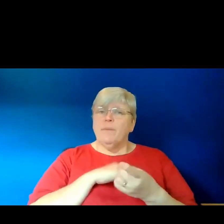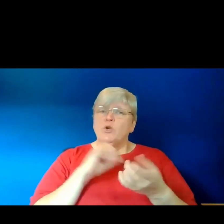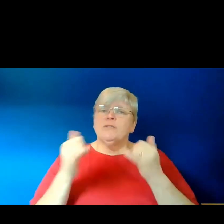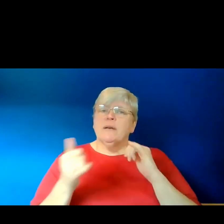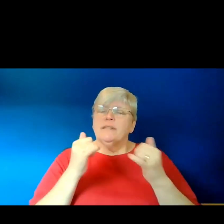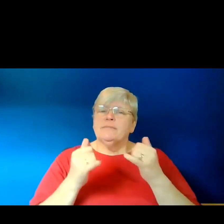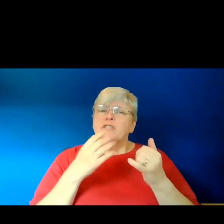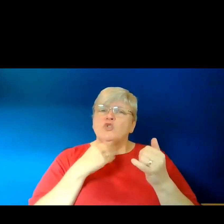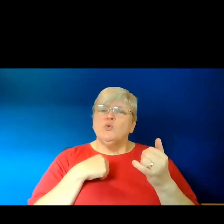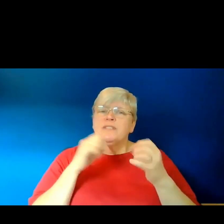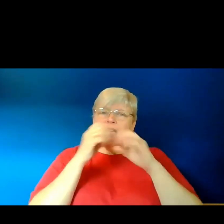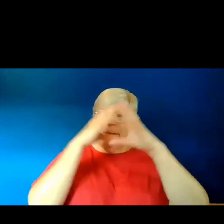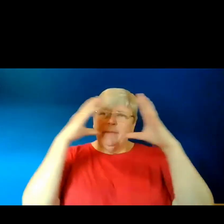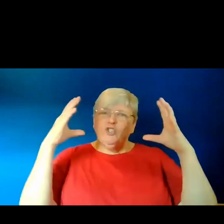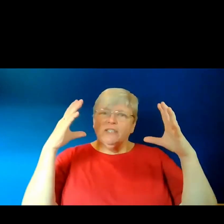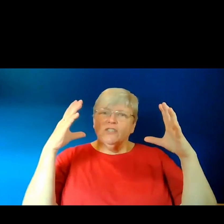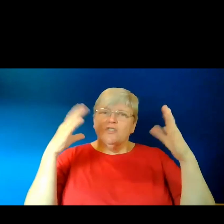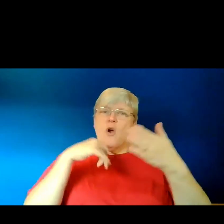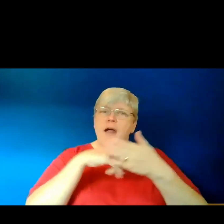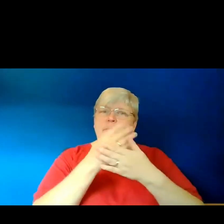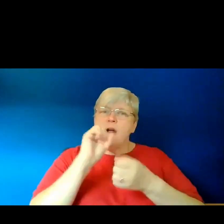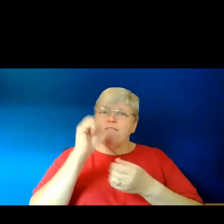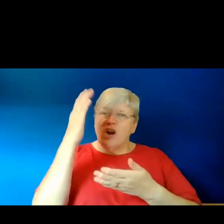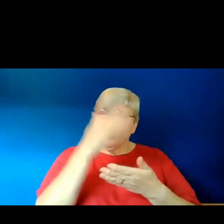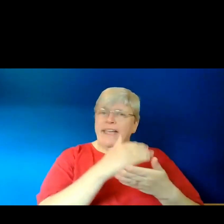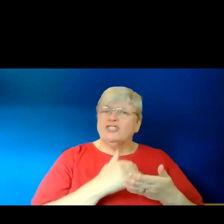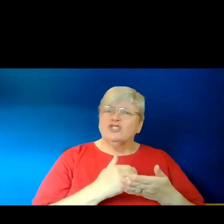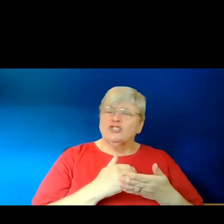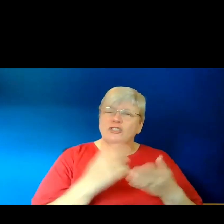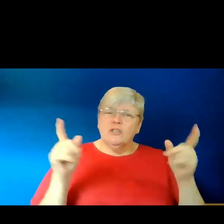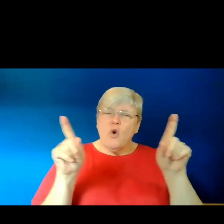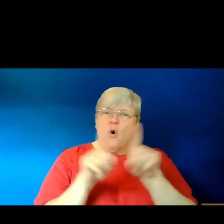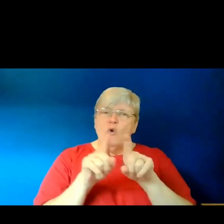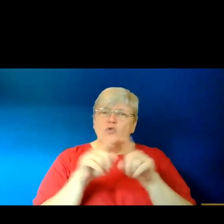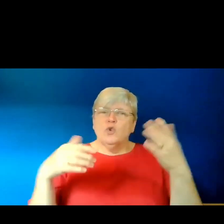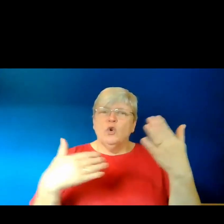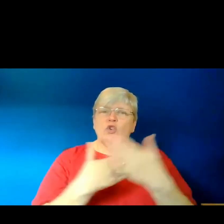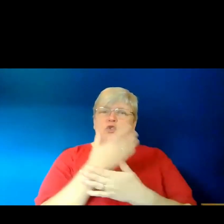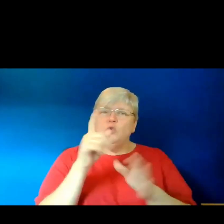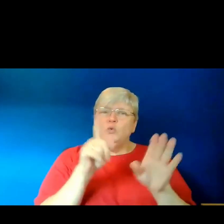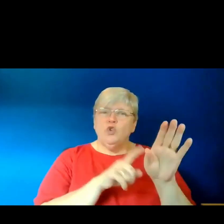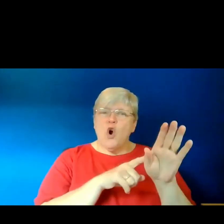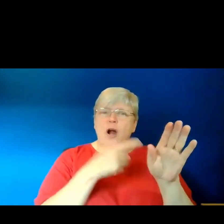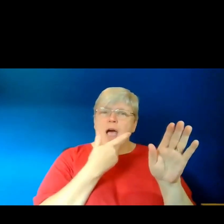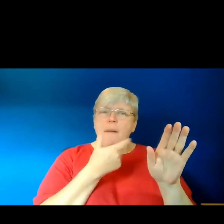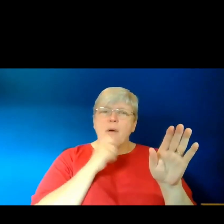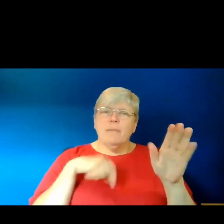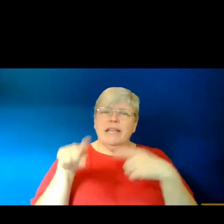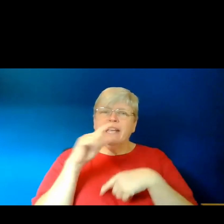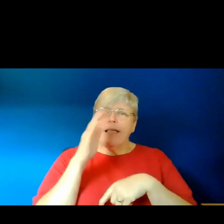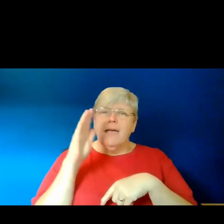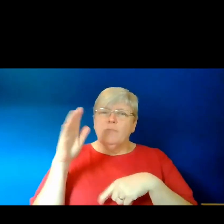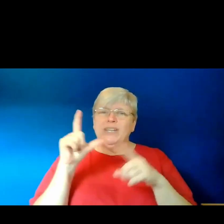images or pieces in their collections. And also the New York Public Library Digital